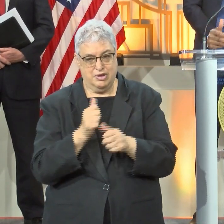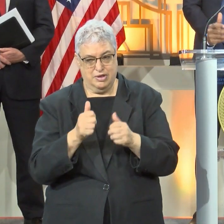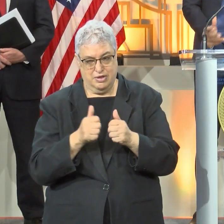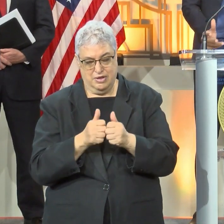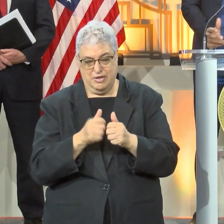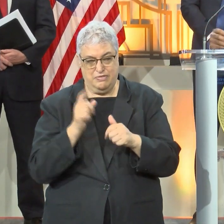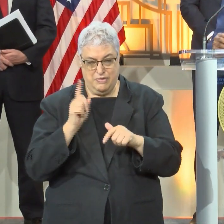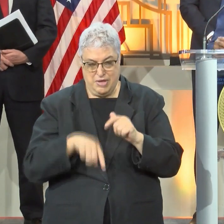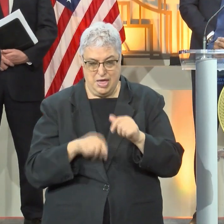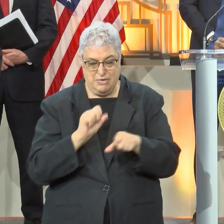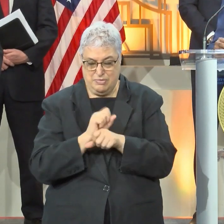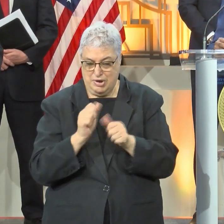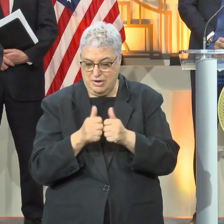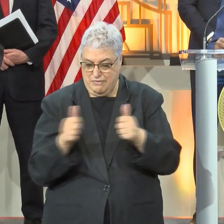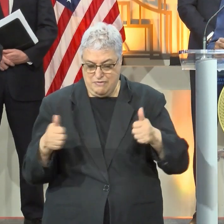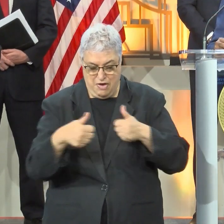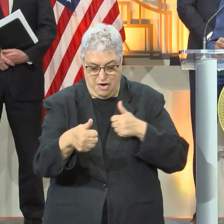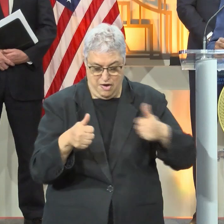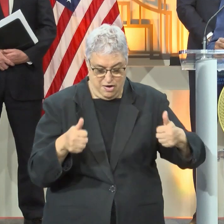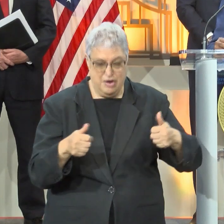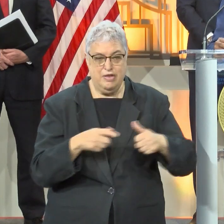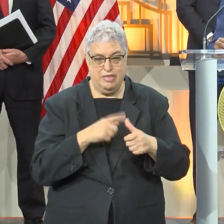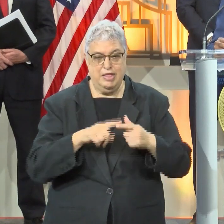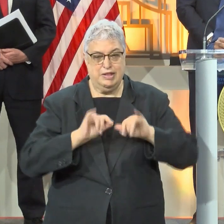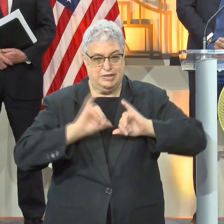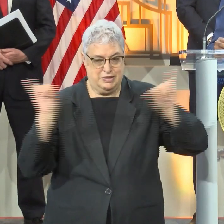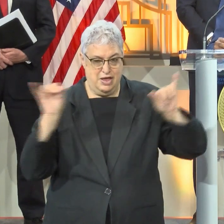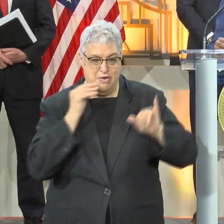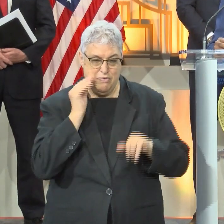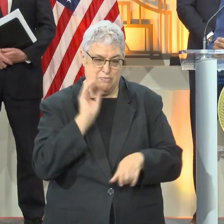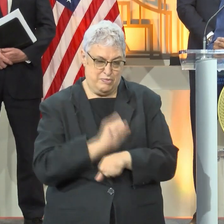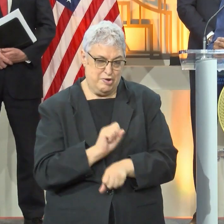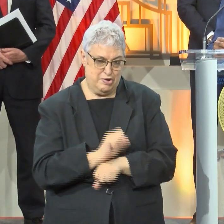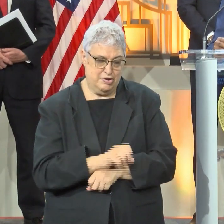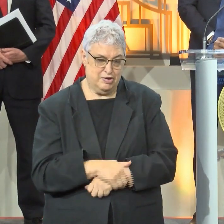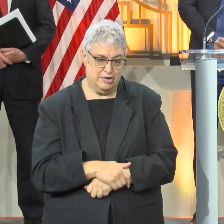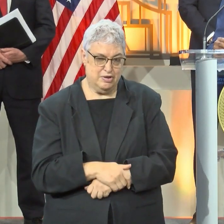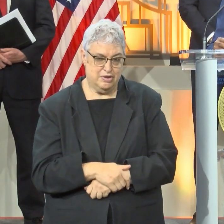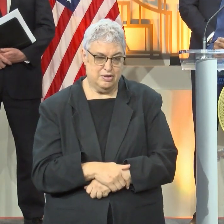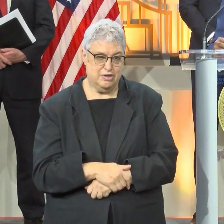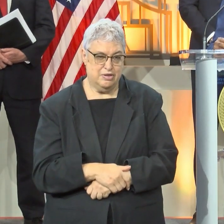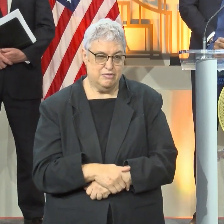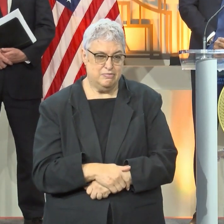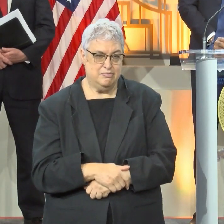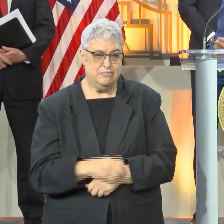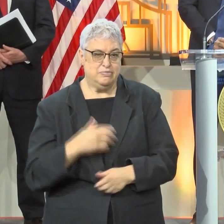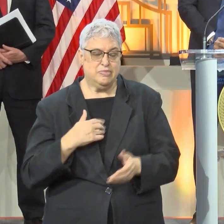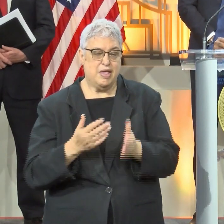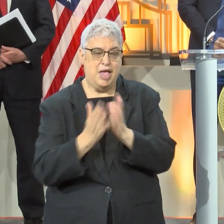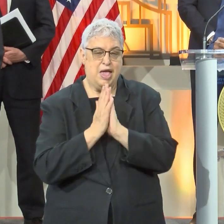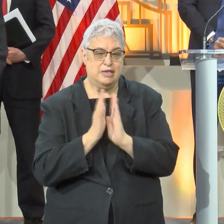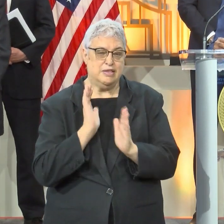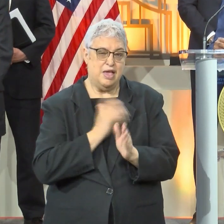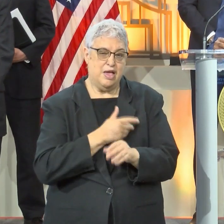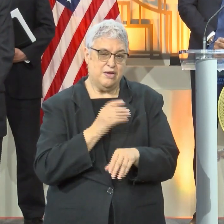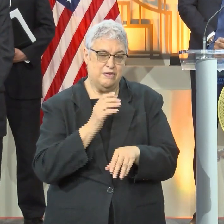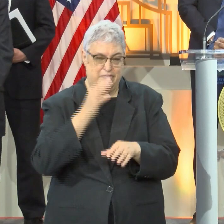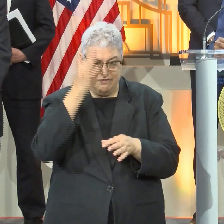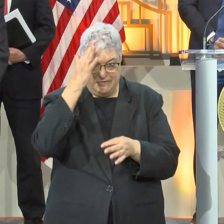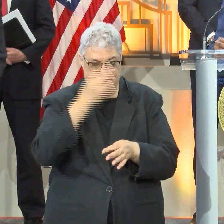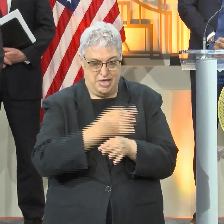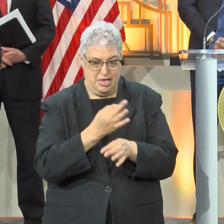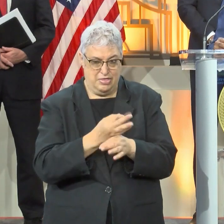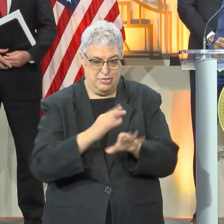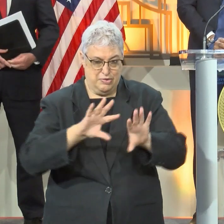remotely from home. I'm encouraged and ask our faith-based community to